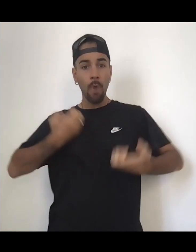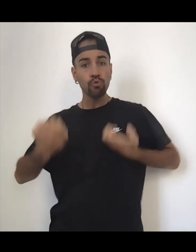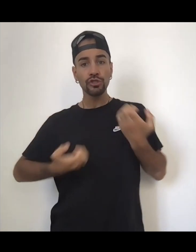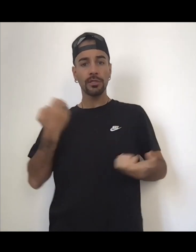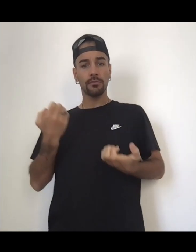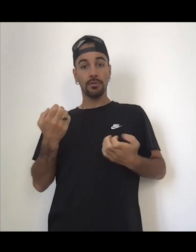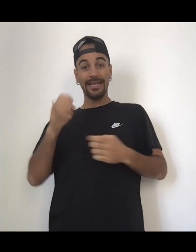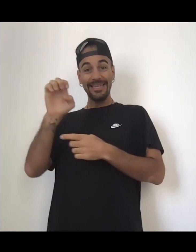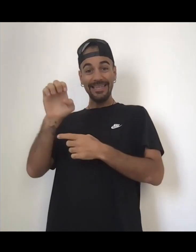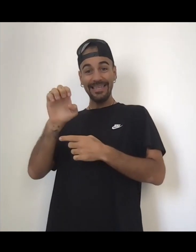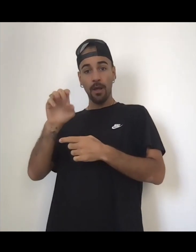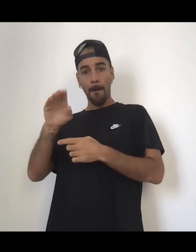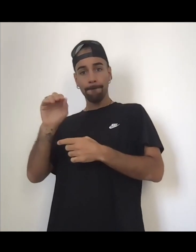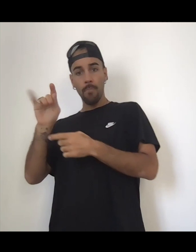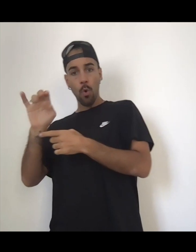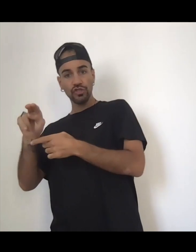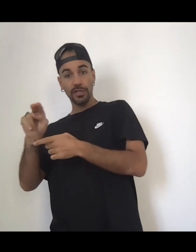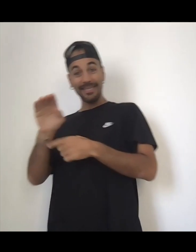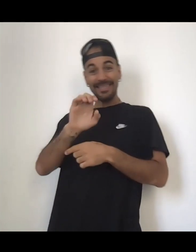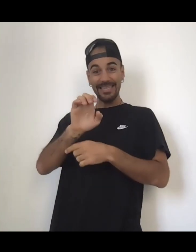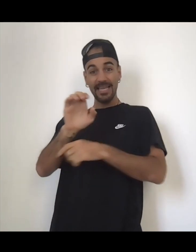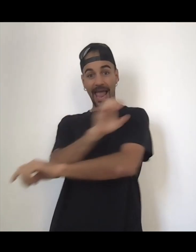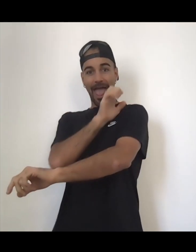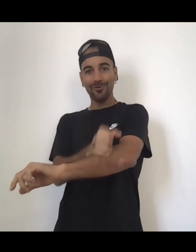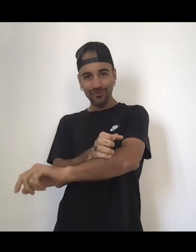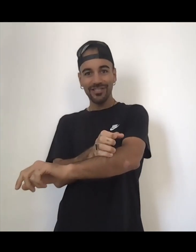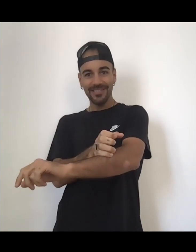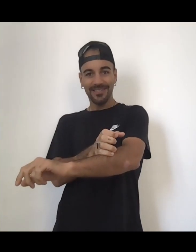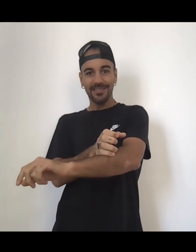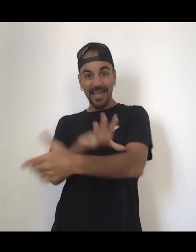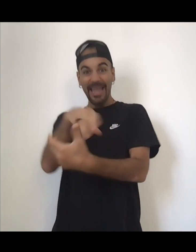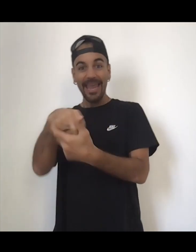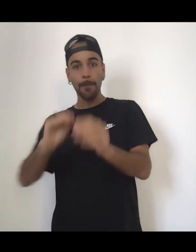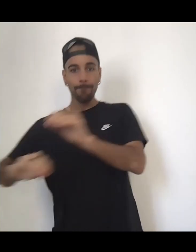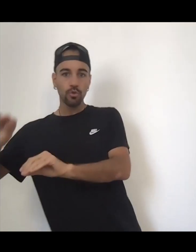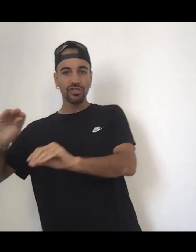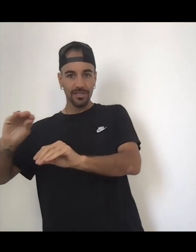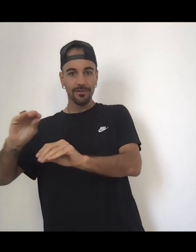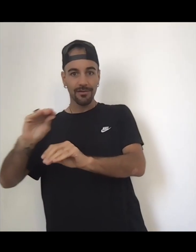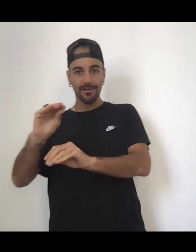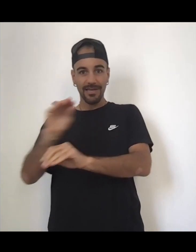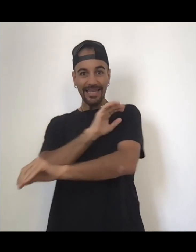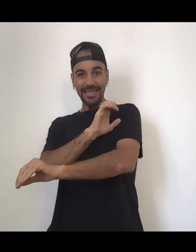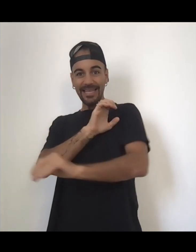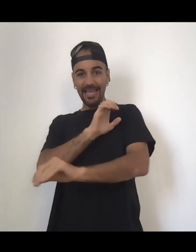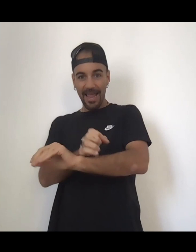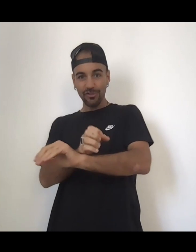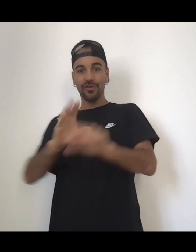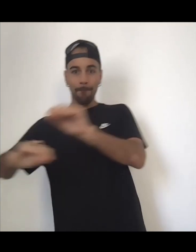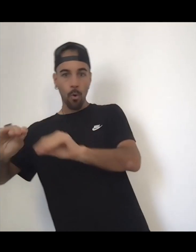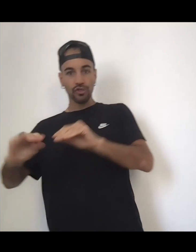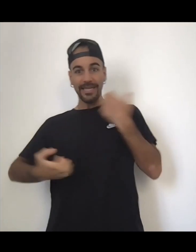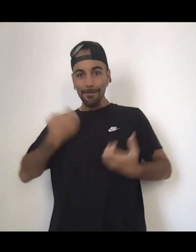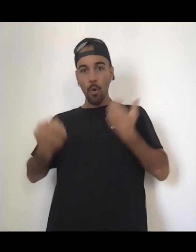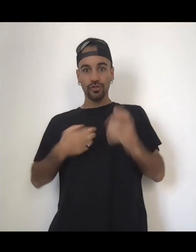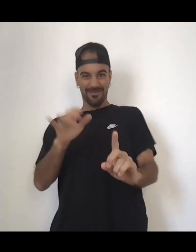joy, or we feel whatever, not letting ourselves experience that, like, what? No, babe, you need to experience that. And you